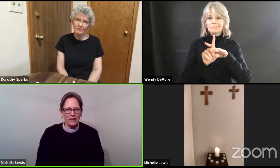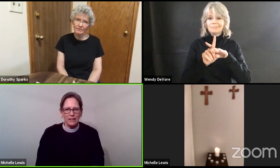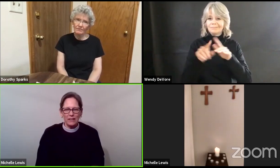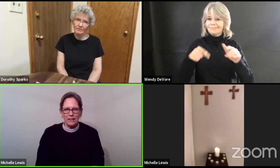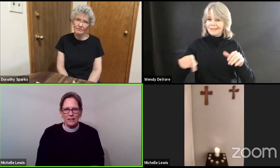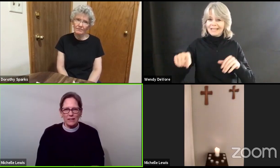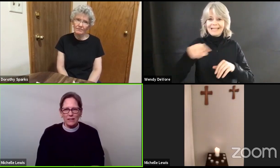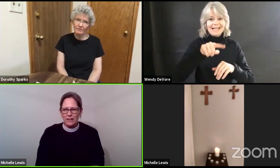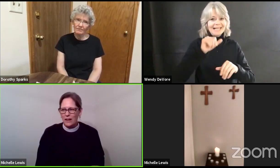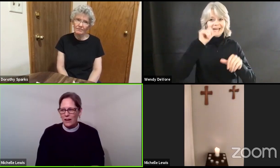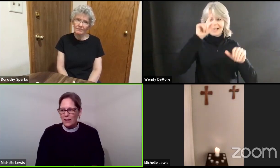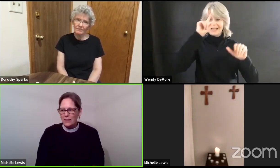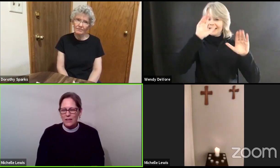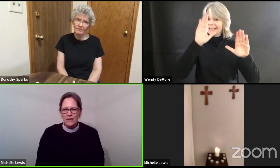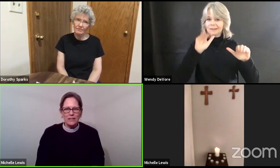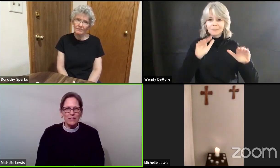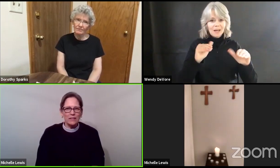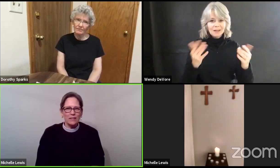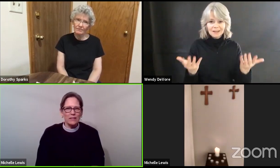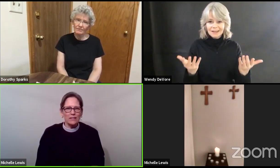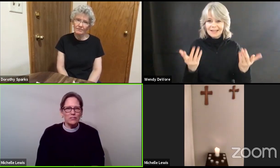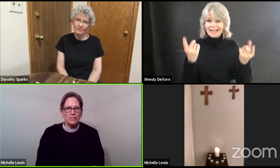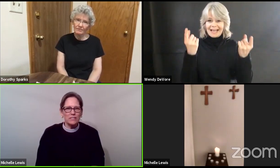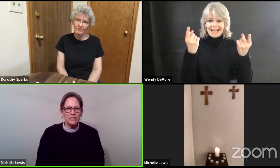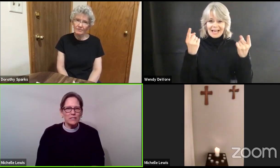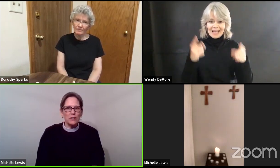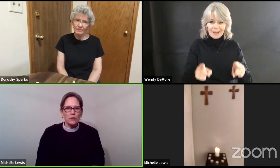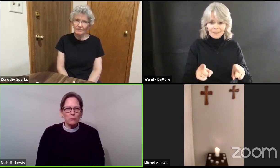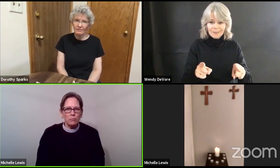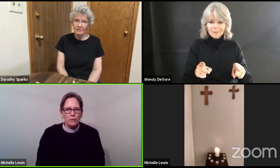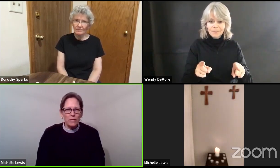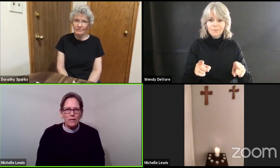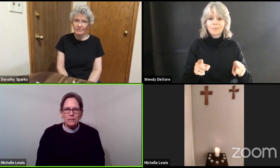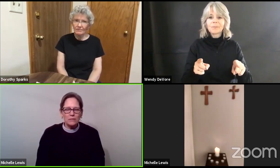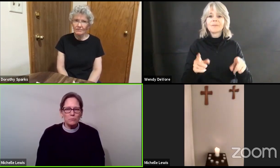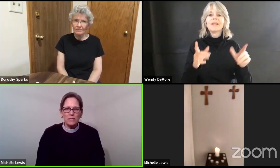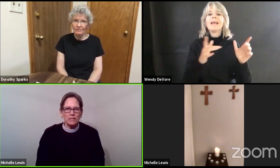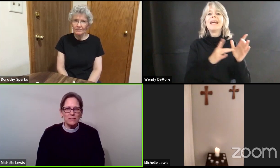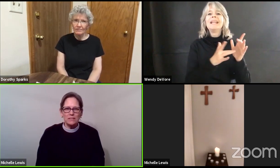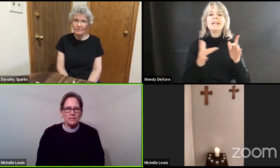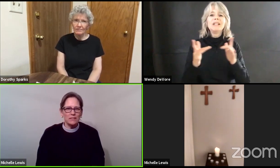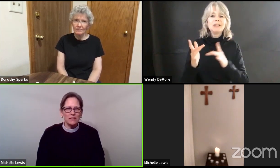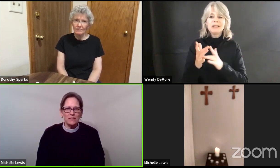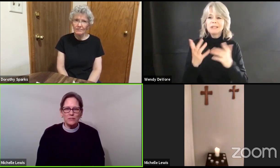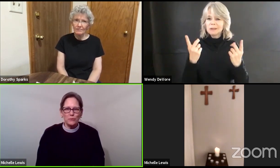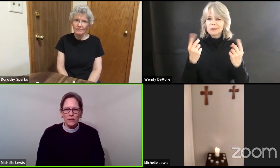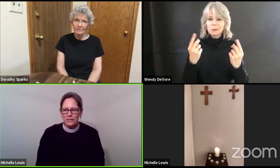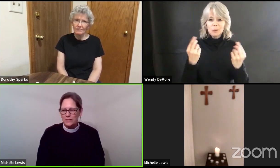and then Jesus breathes peace into us